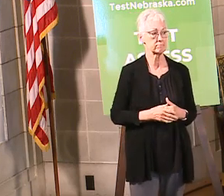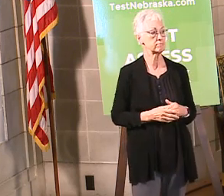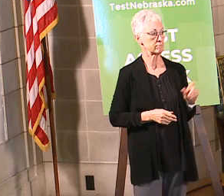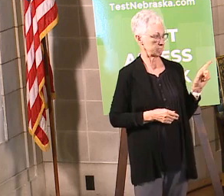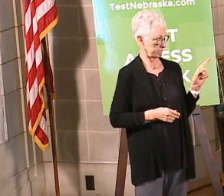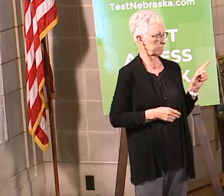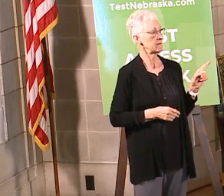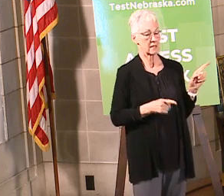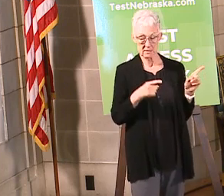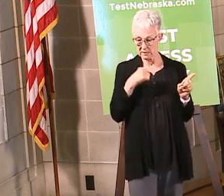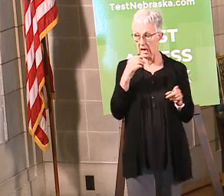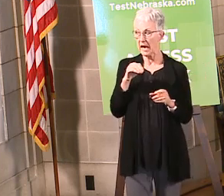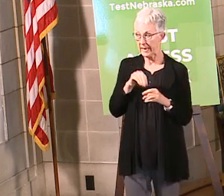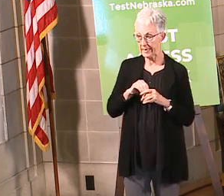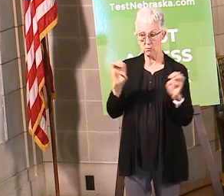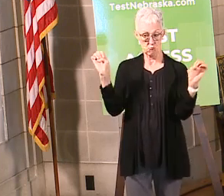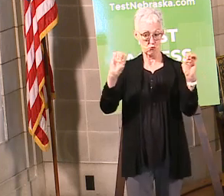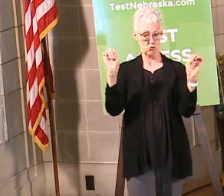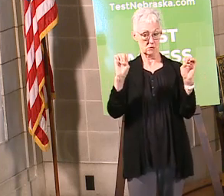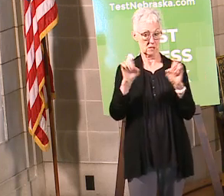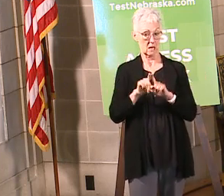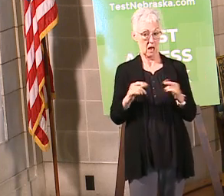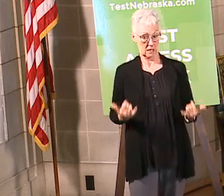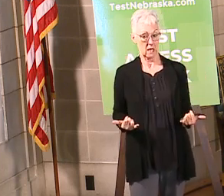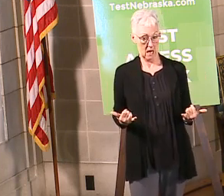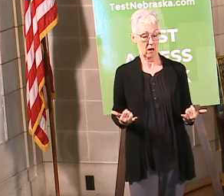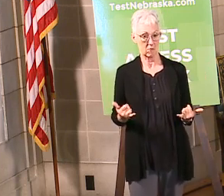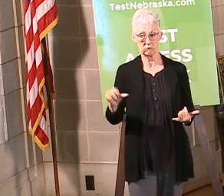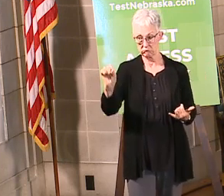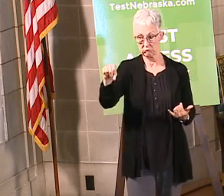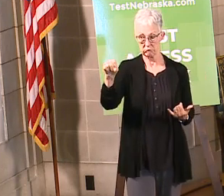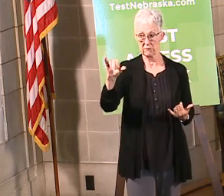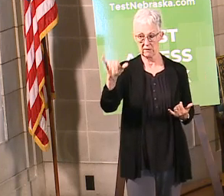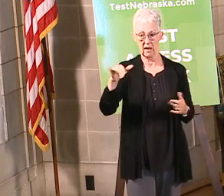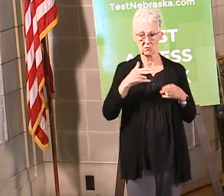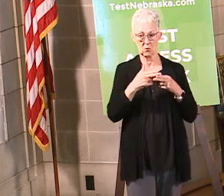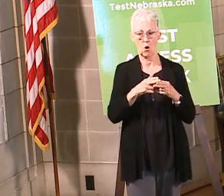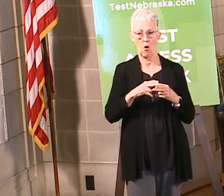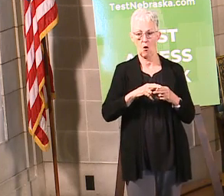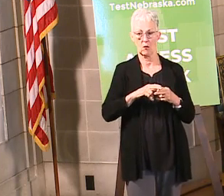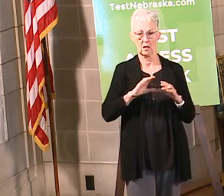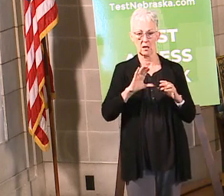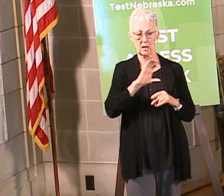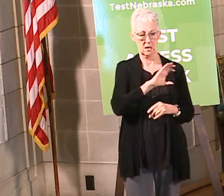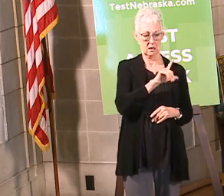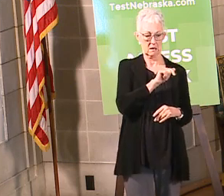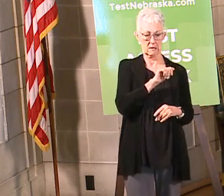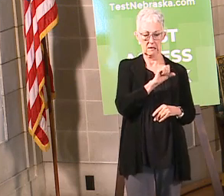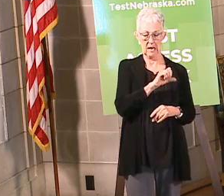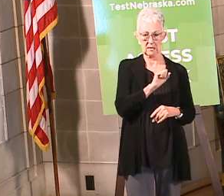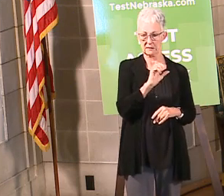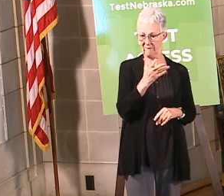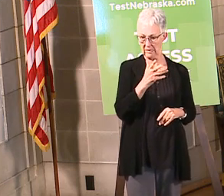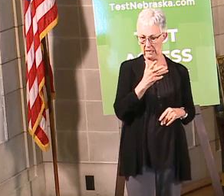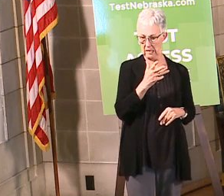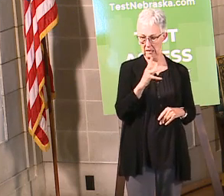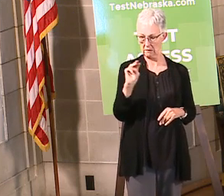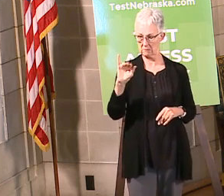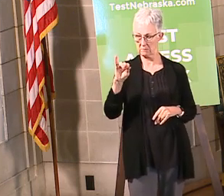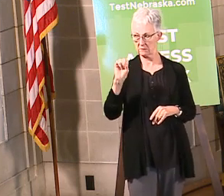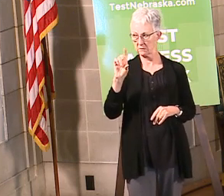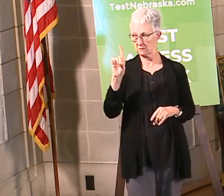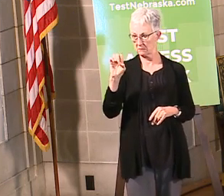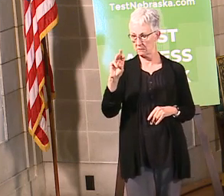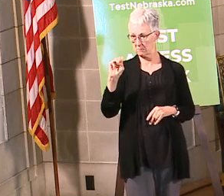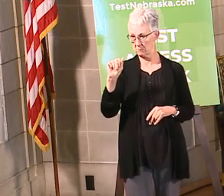measures, violating those measures is a class five misdemeanor. So you can get ticketed for violating the